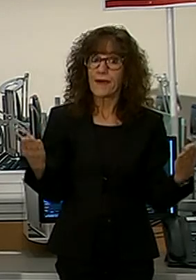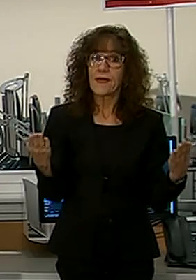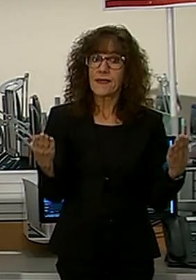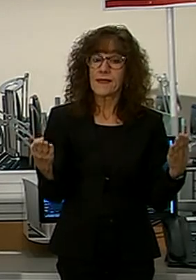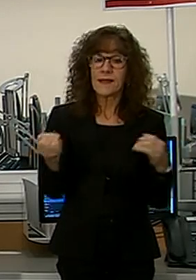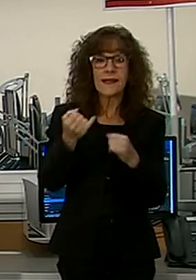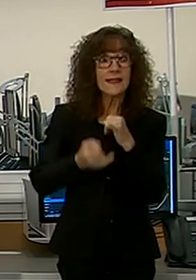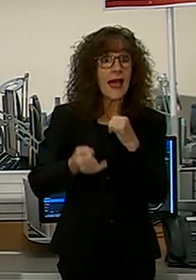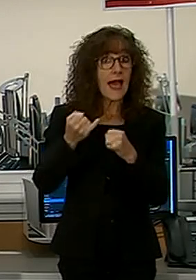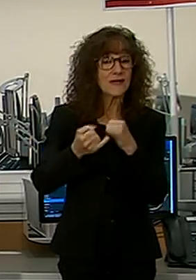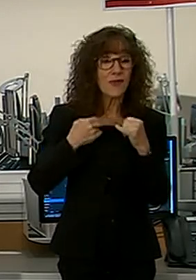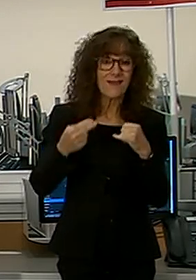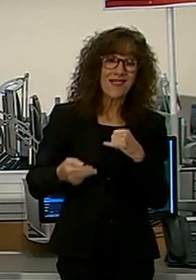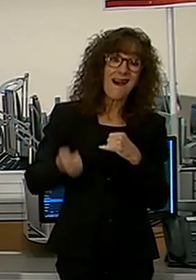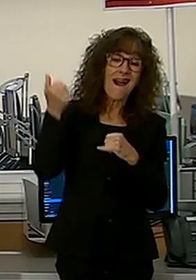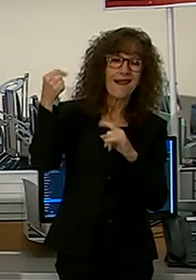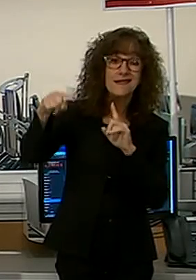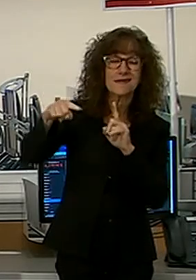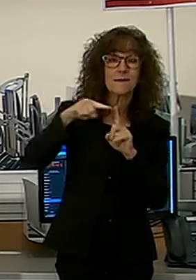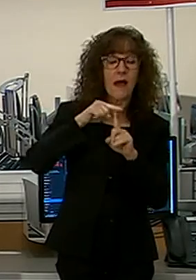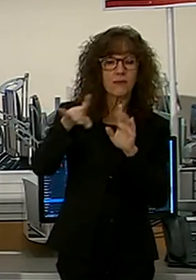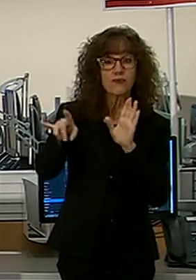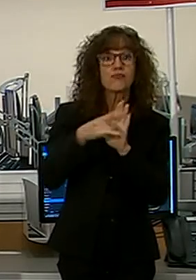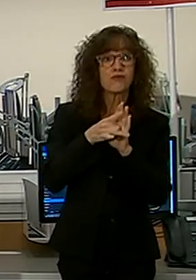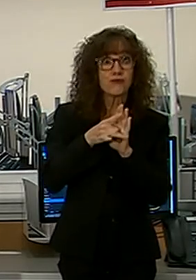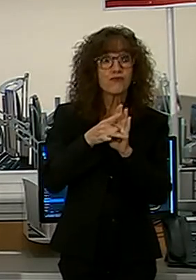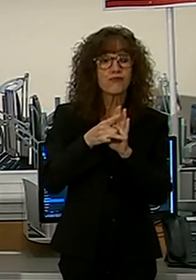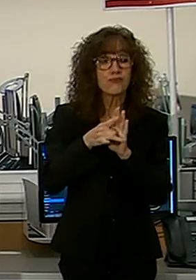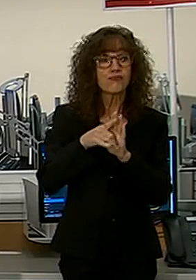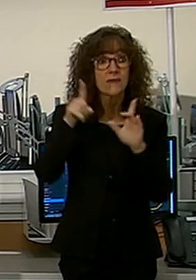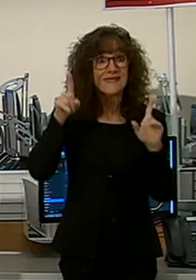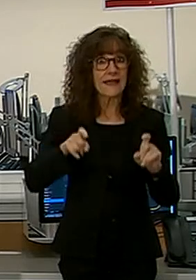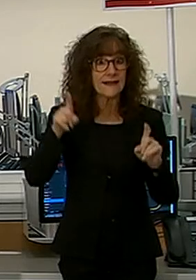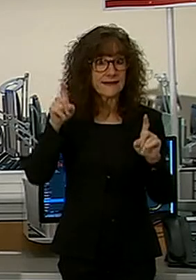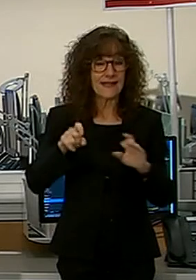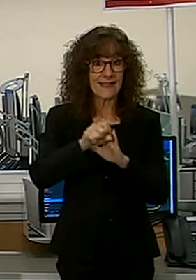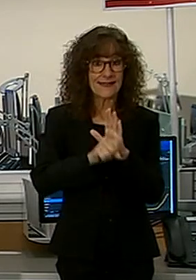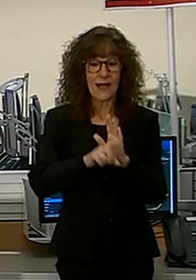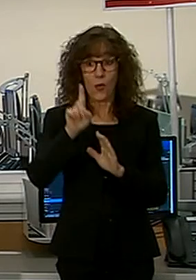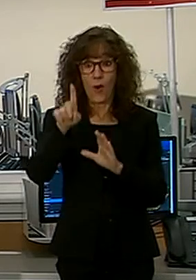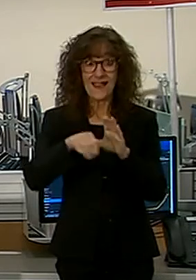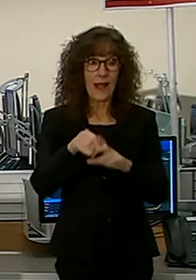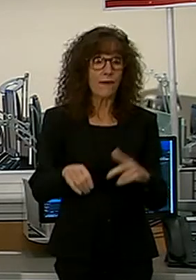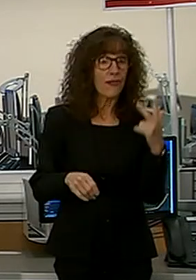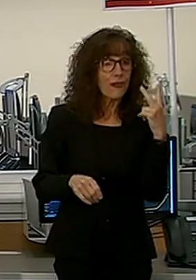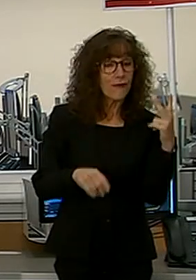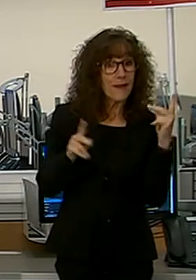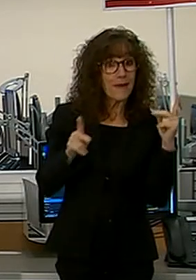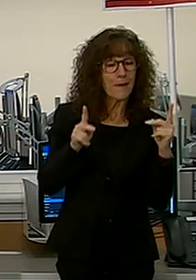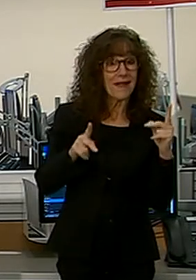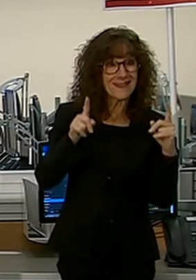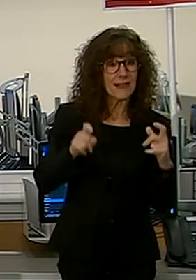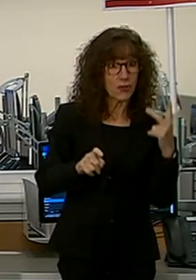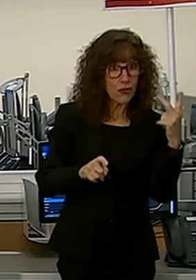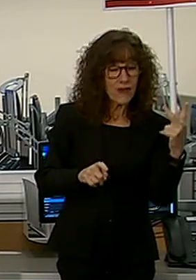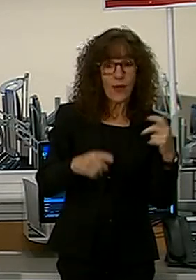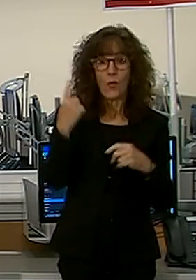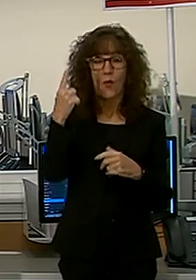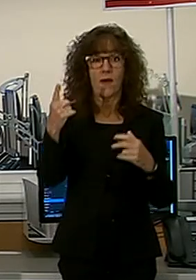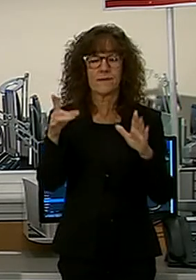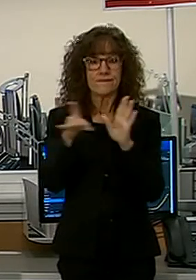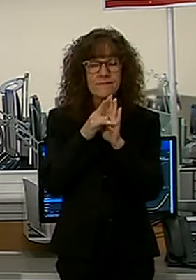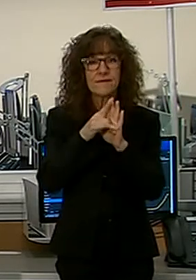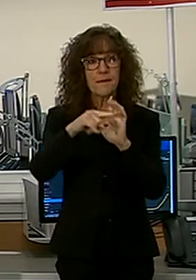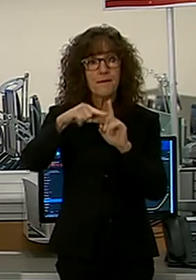Finally, we have the highest positivity rate in the state for testing, one in three people who we test here test positive for